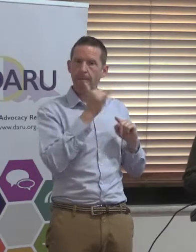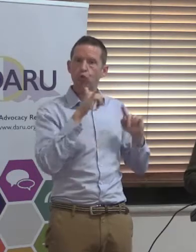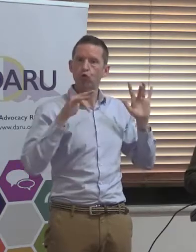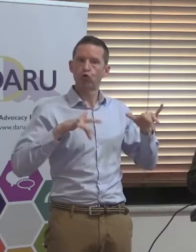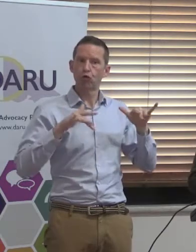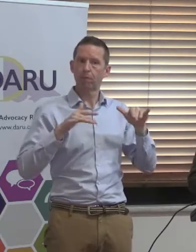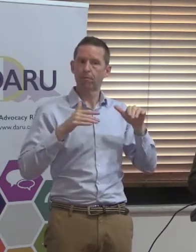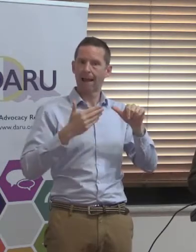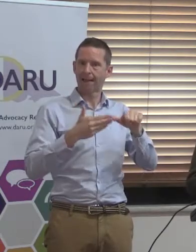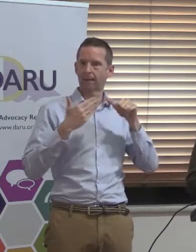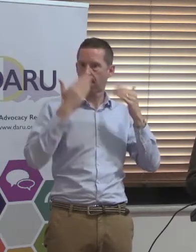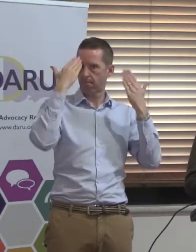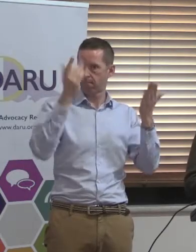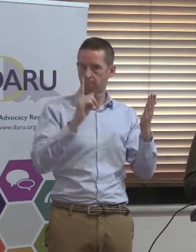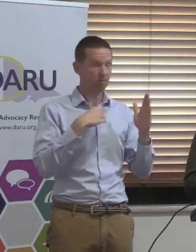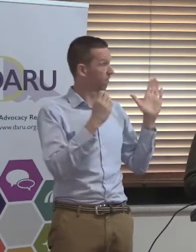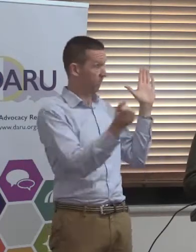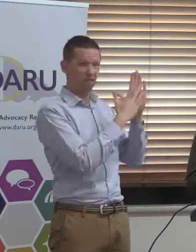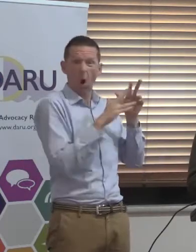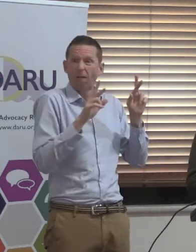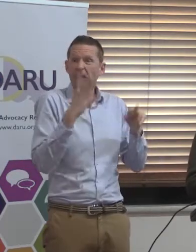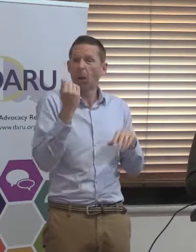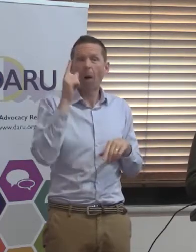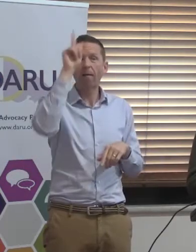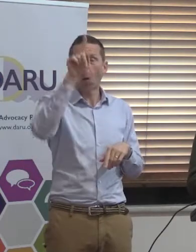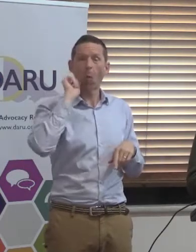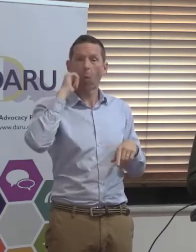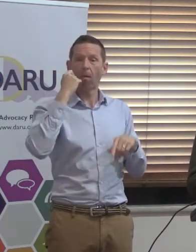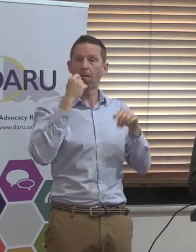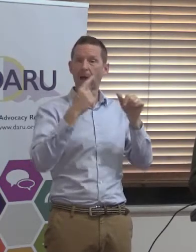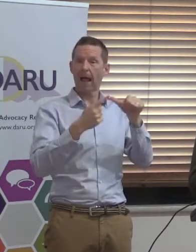that we don't already know? And hopefully somebody out there will actually ask that question.